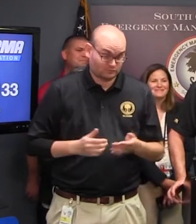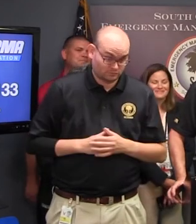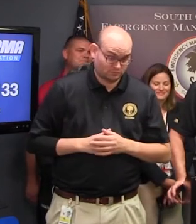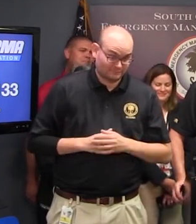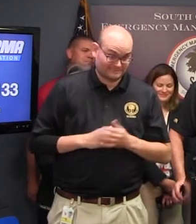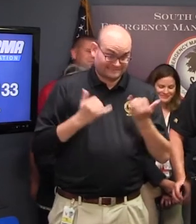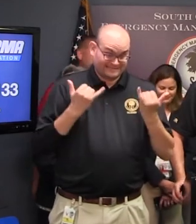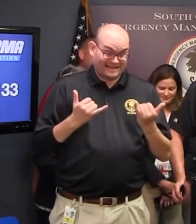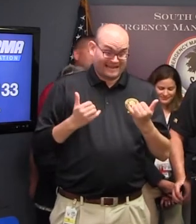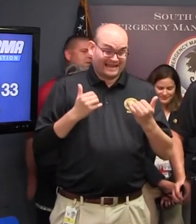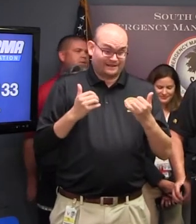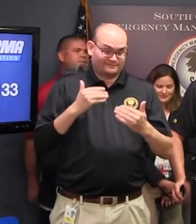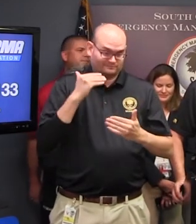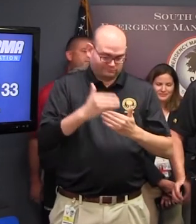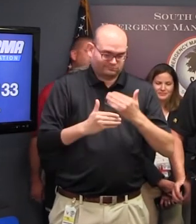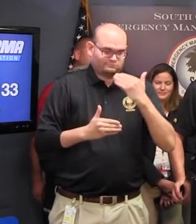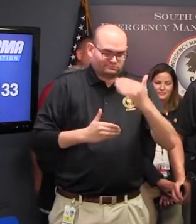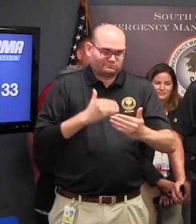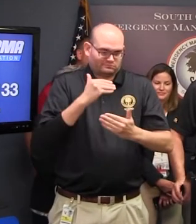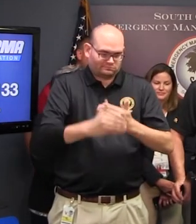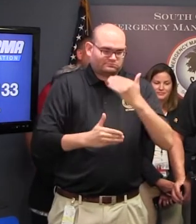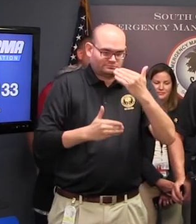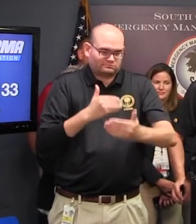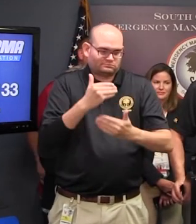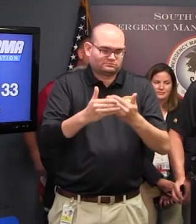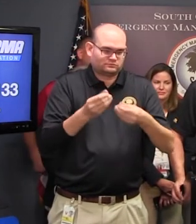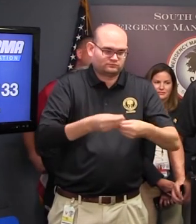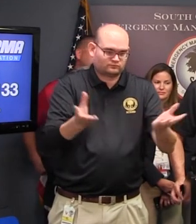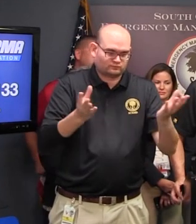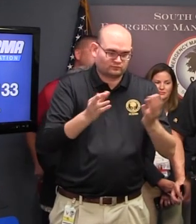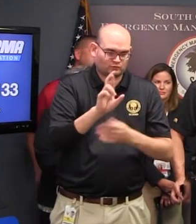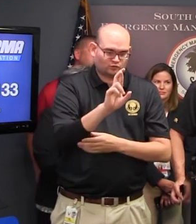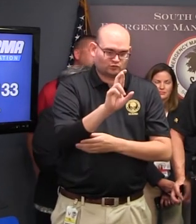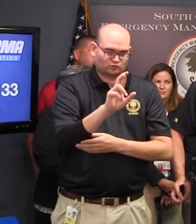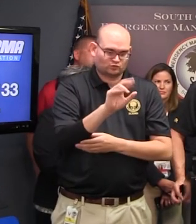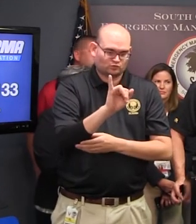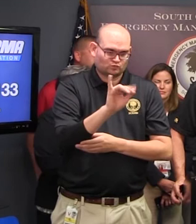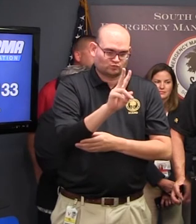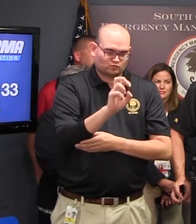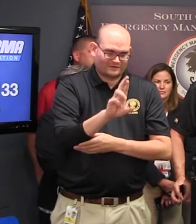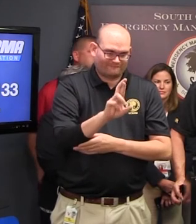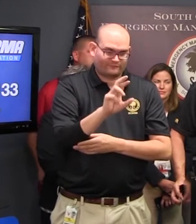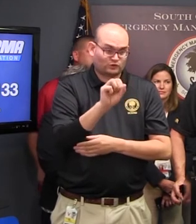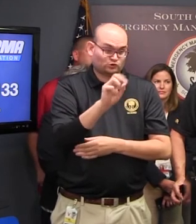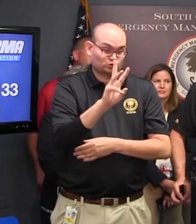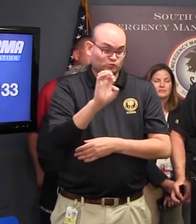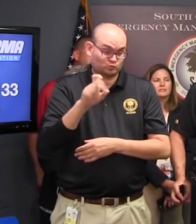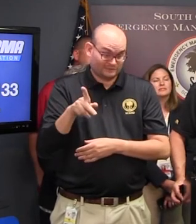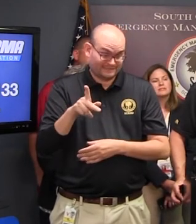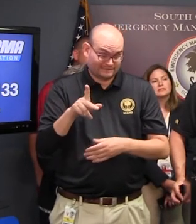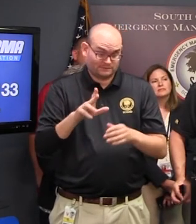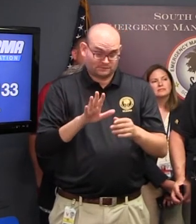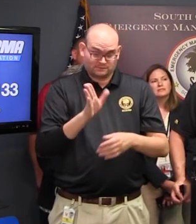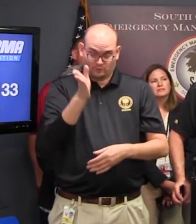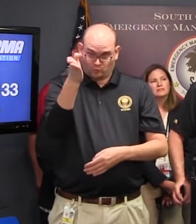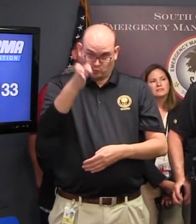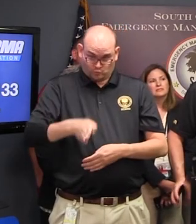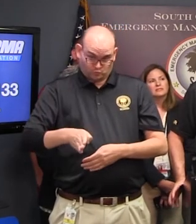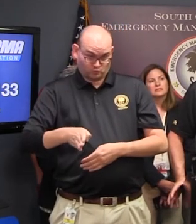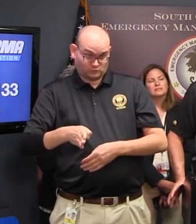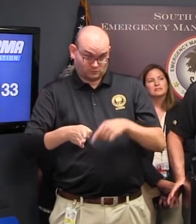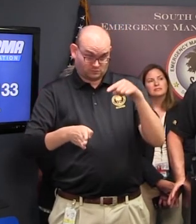of providing river sweeps along our coastal waters especially in our southern areas of the state along the ICW especially